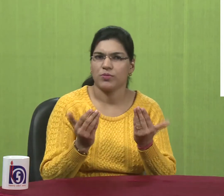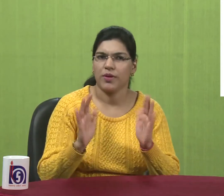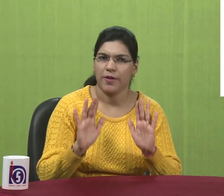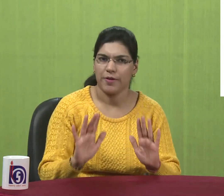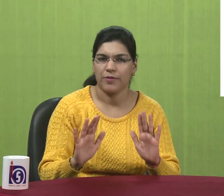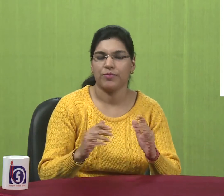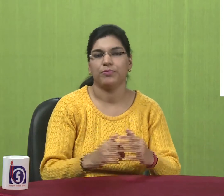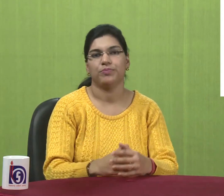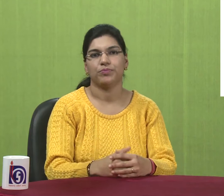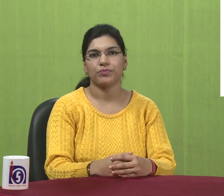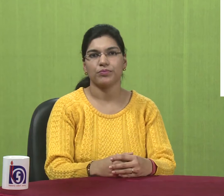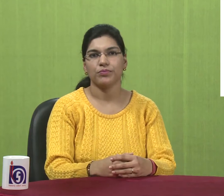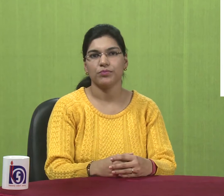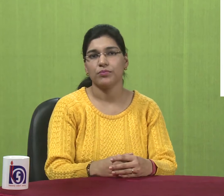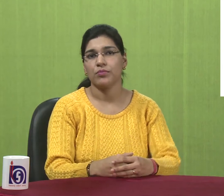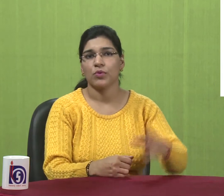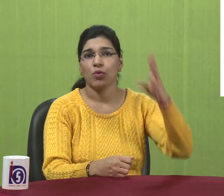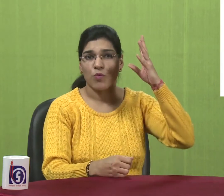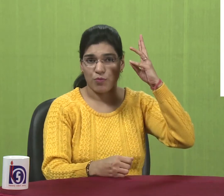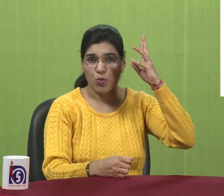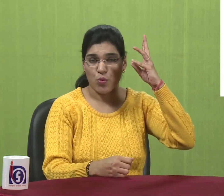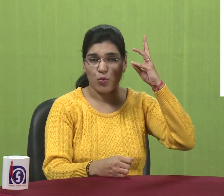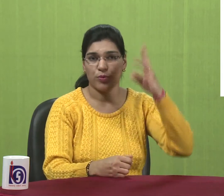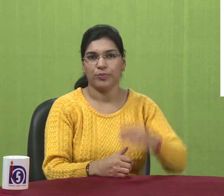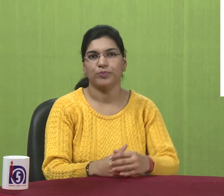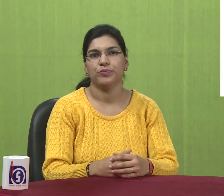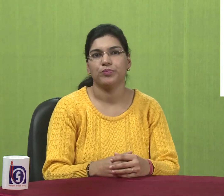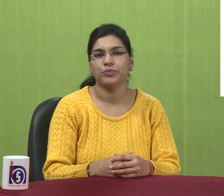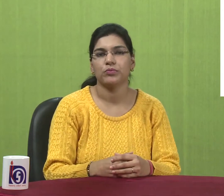app you can remove it too. Fourth point.